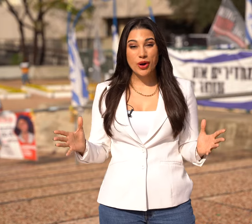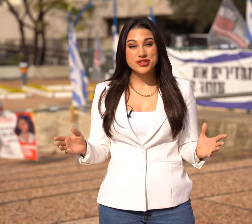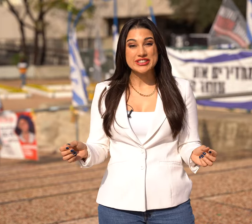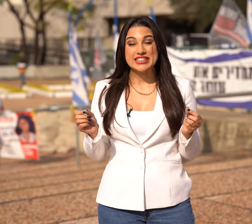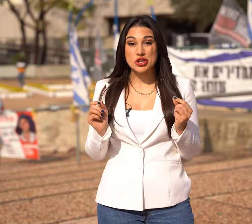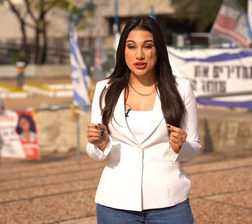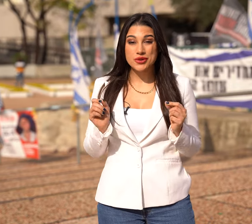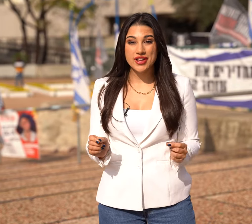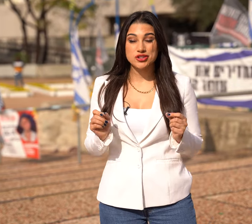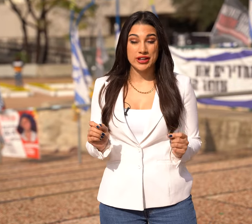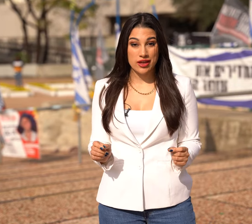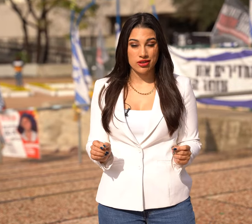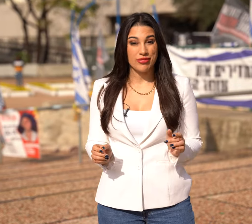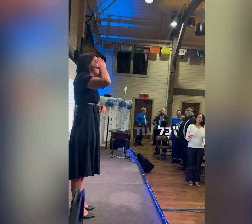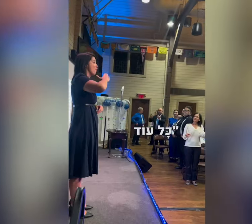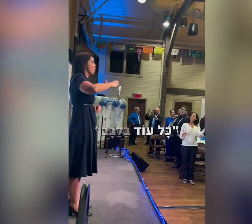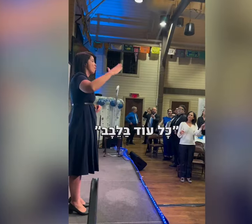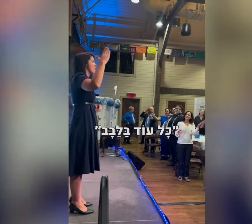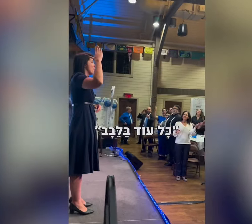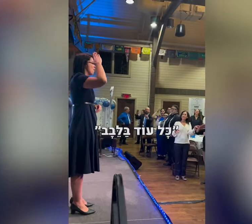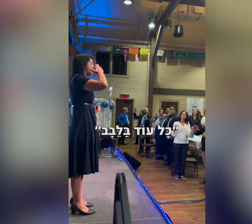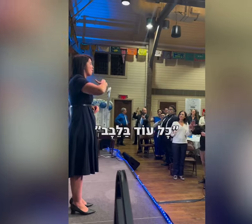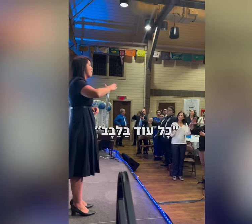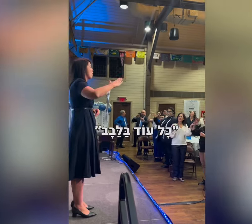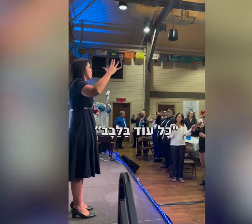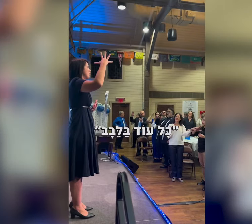watch her teach Israel's national anthem, Hatifa, in Israeli sign language.